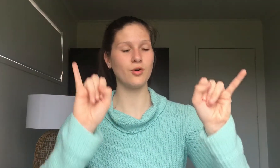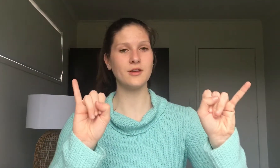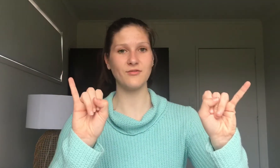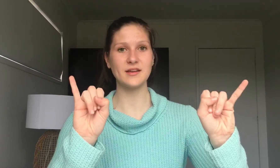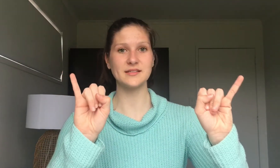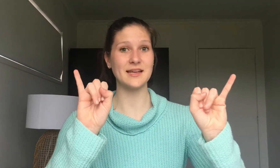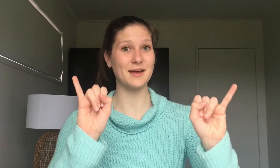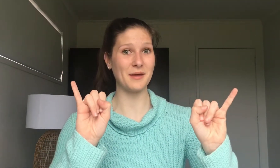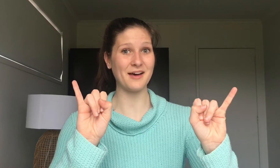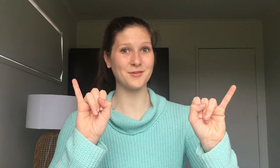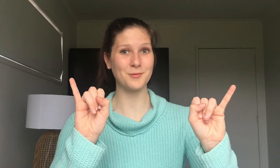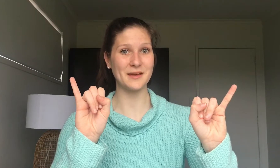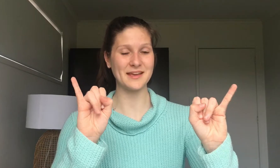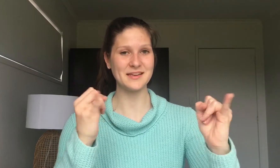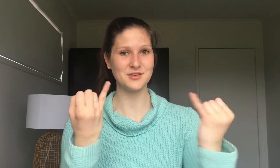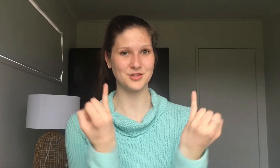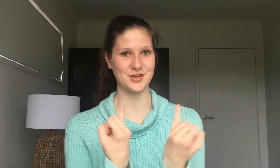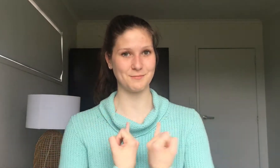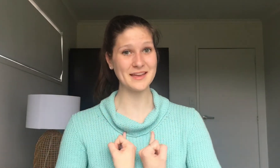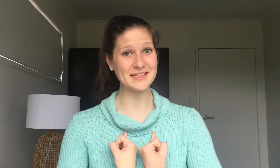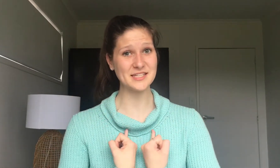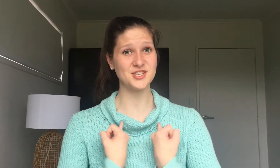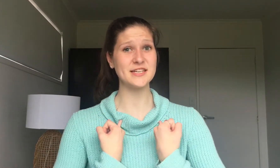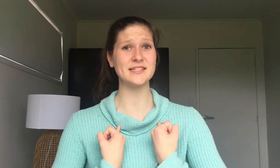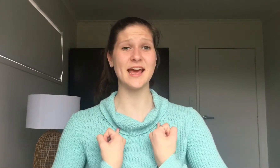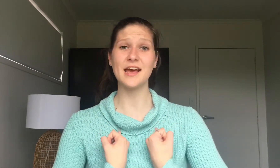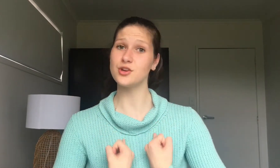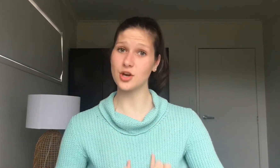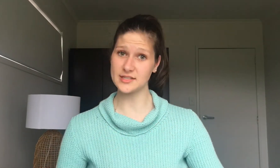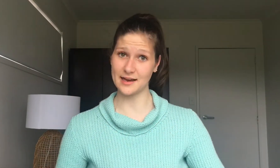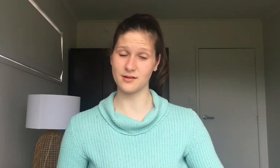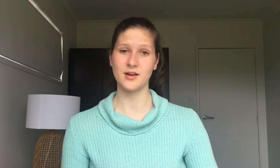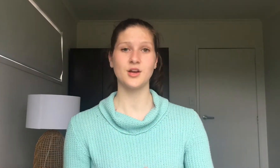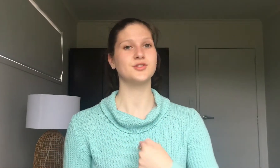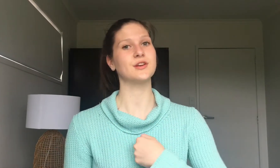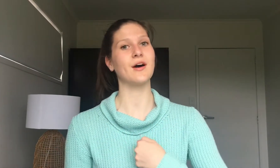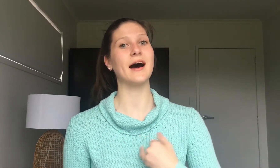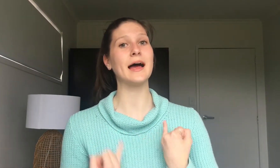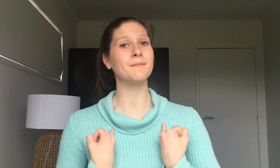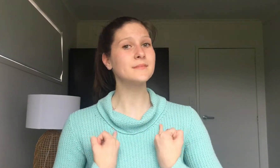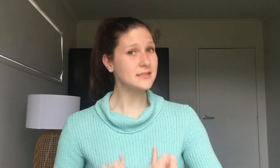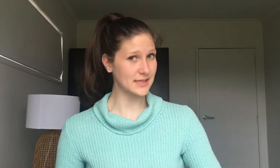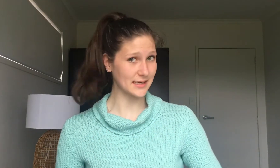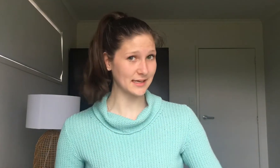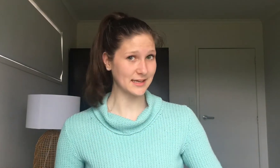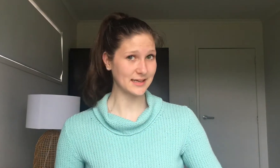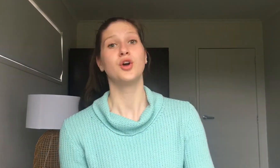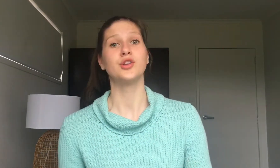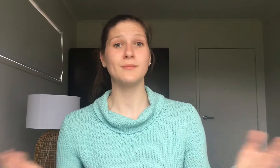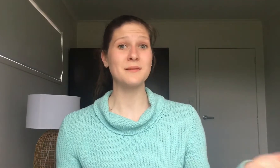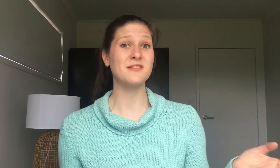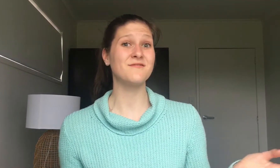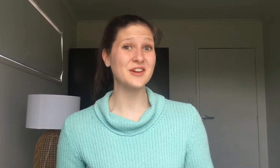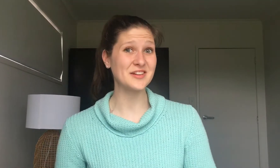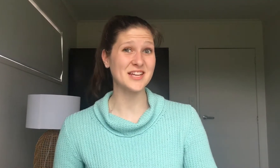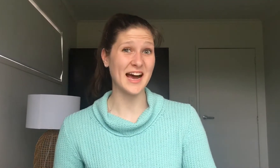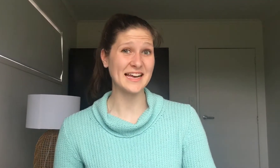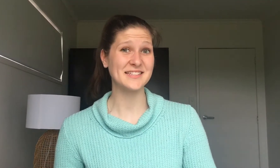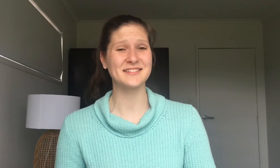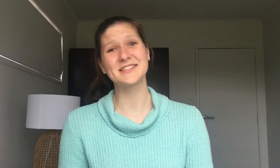your fingers in apart from your pinkies you turn your pinkies to your chest and you go down. So you go I'm sick. You may be very tired this is